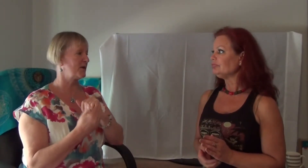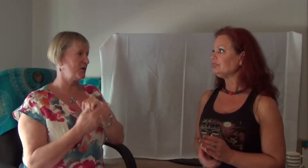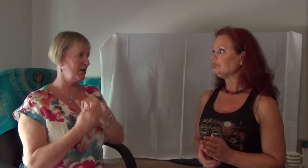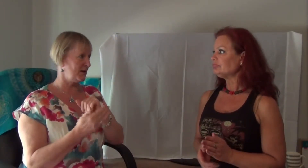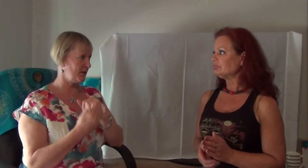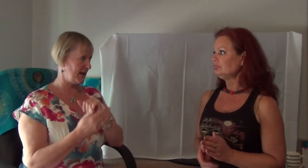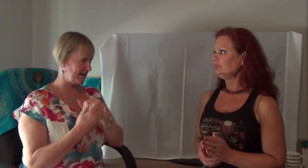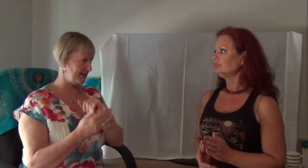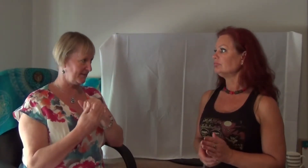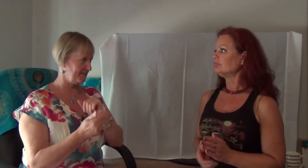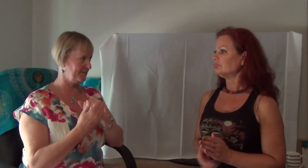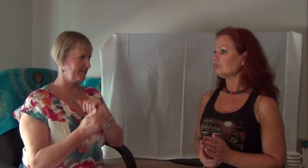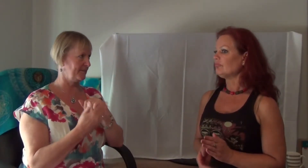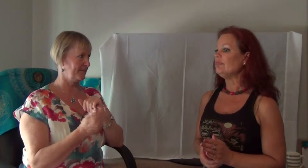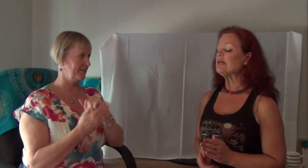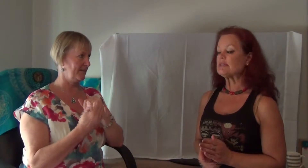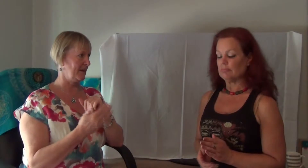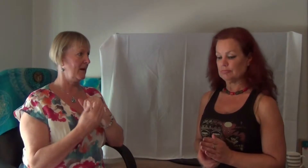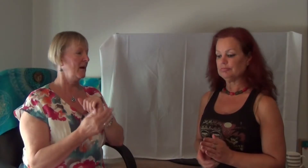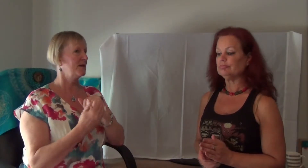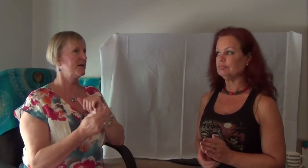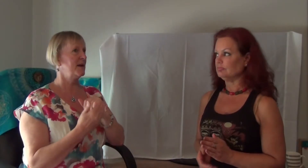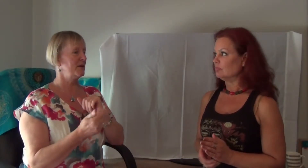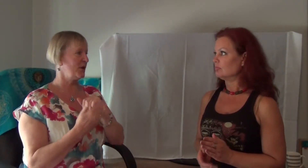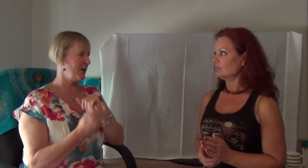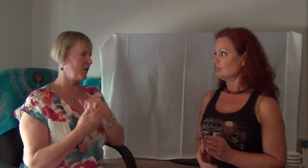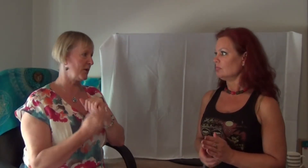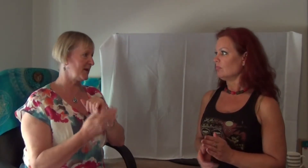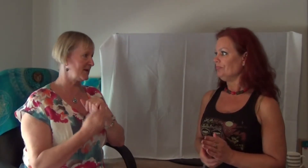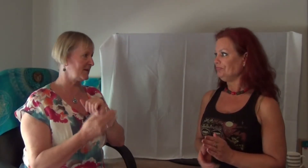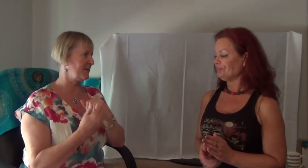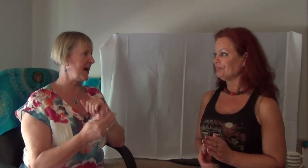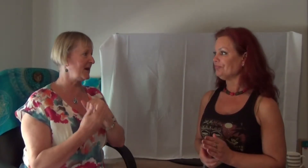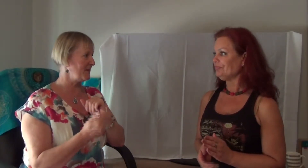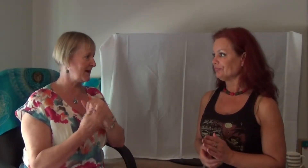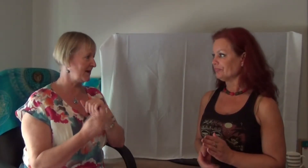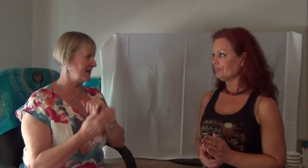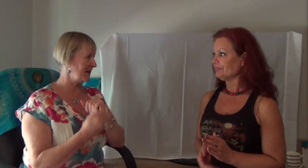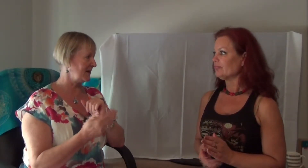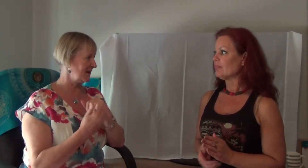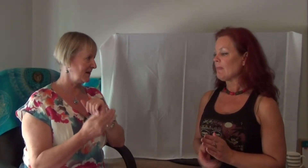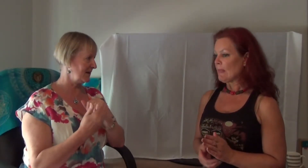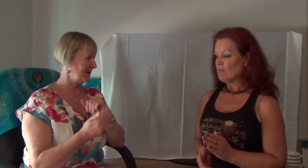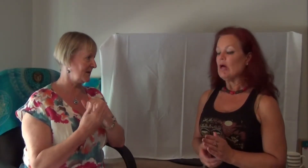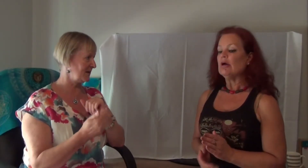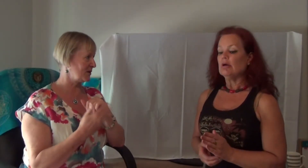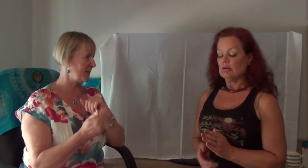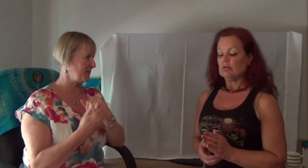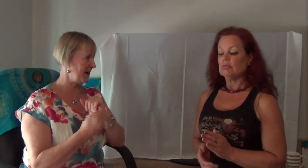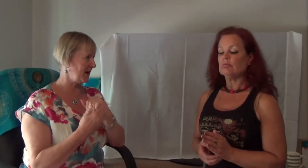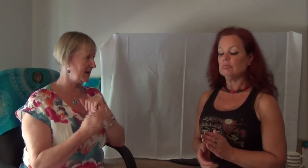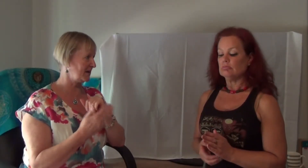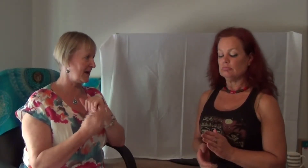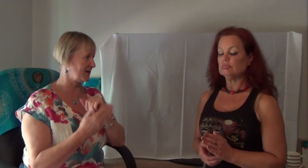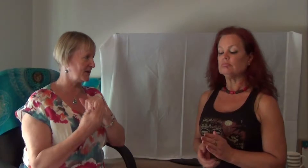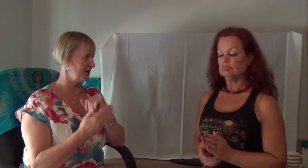so year 2000? Yes. So even though I've got this pain in the top of my head down to